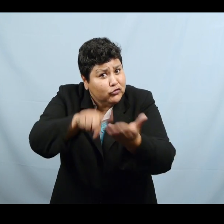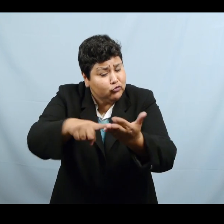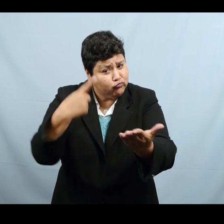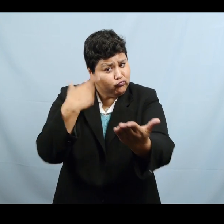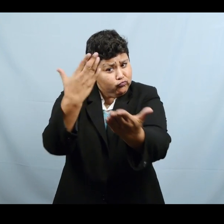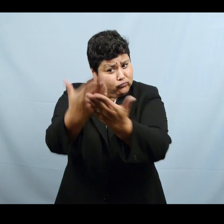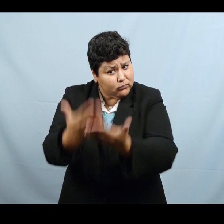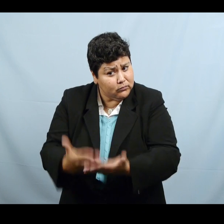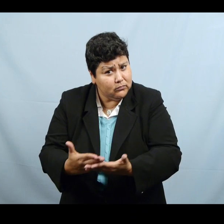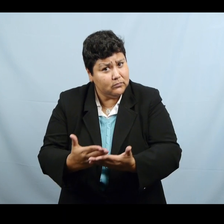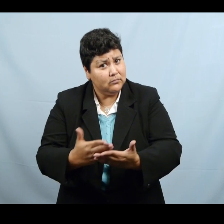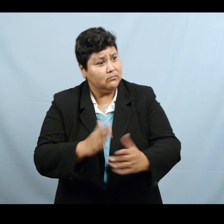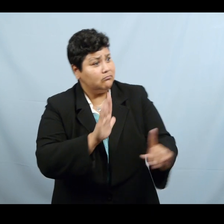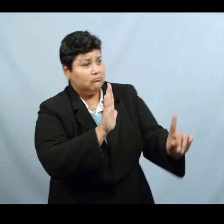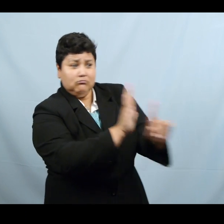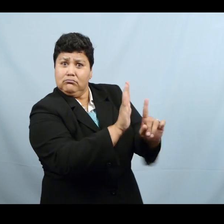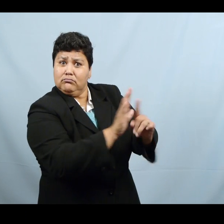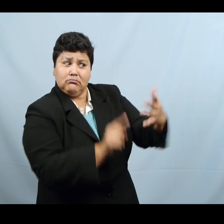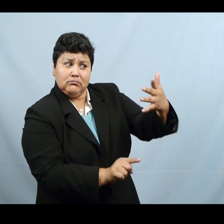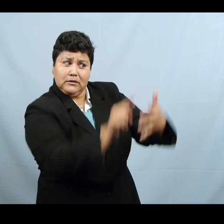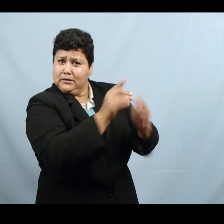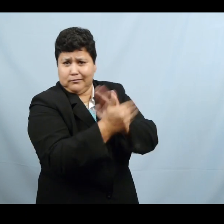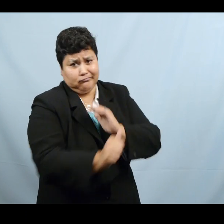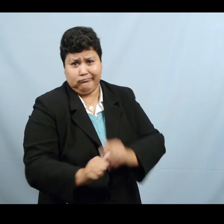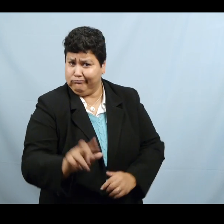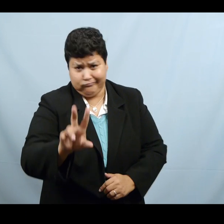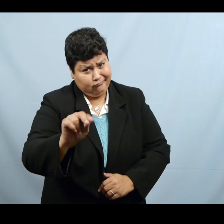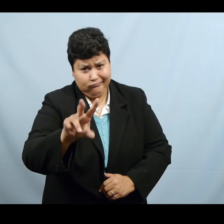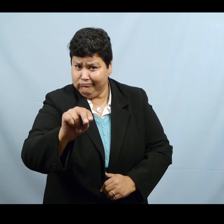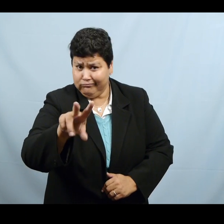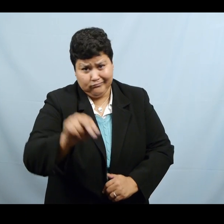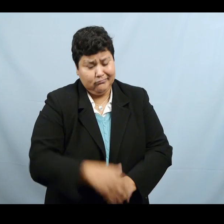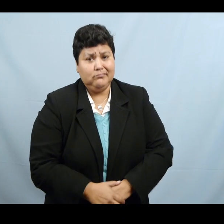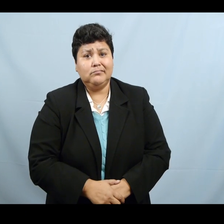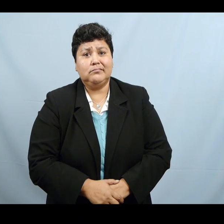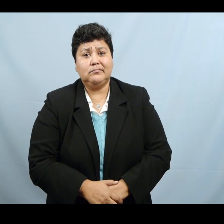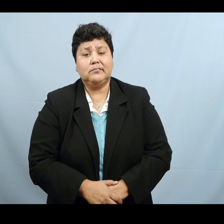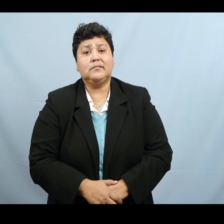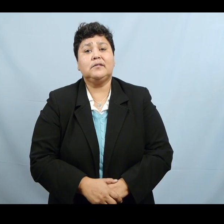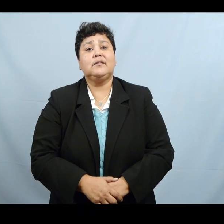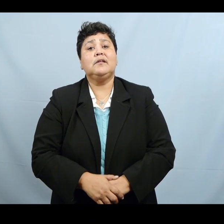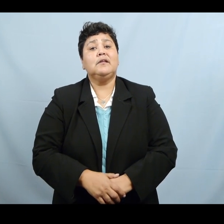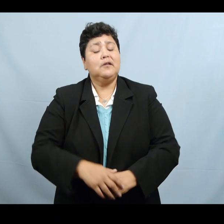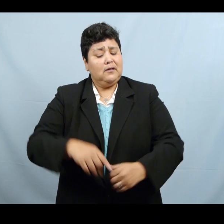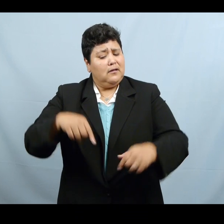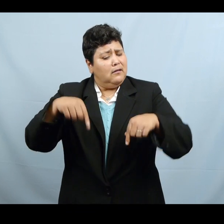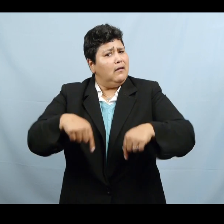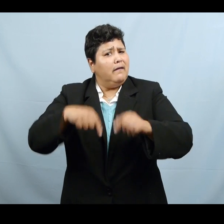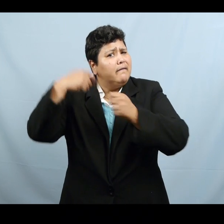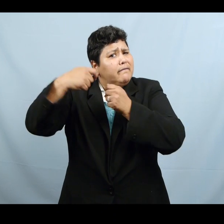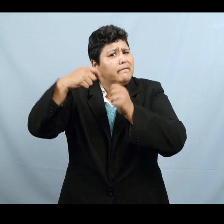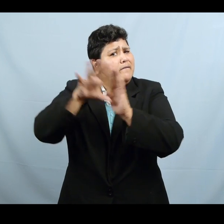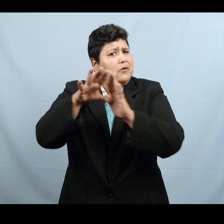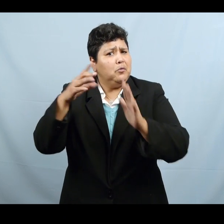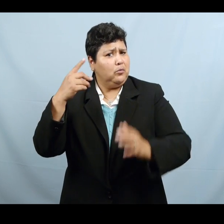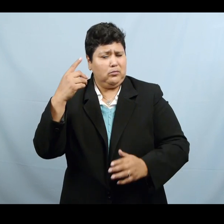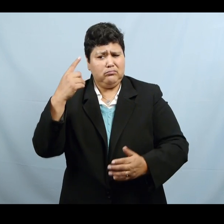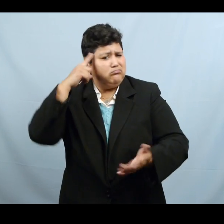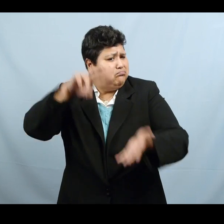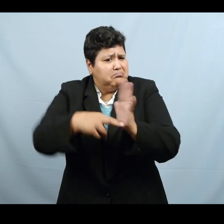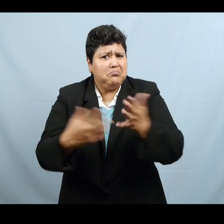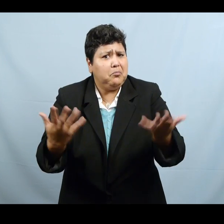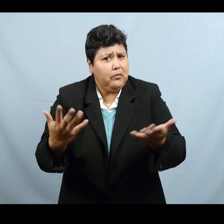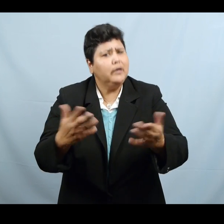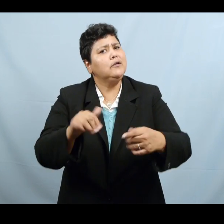identifies skills and effective practices. This video program is for educational and training purposes and is